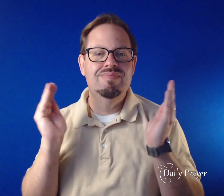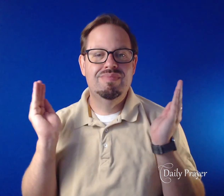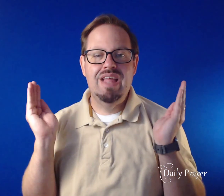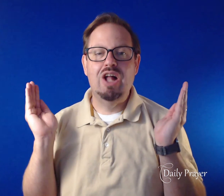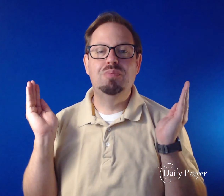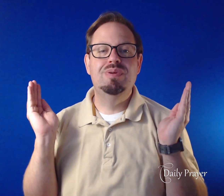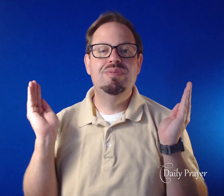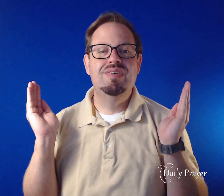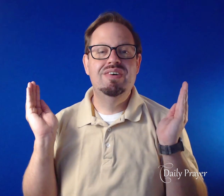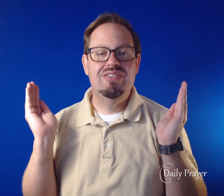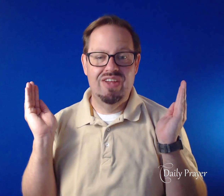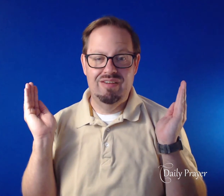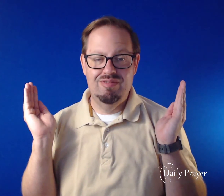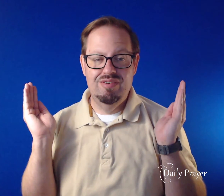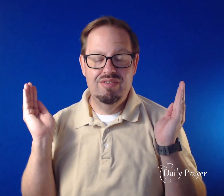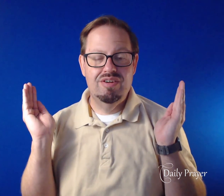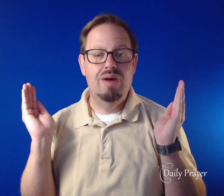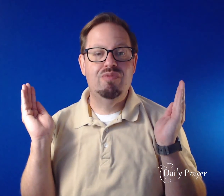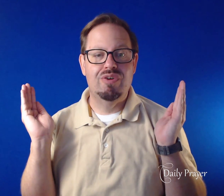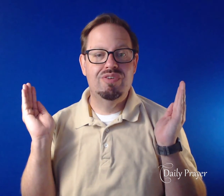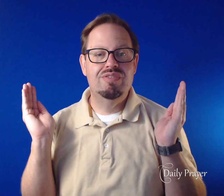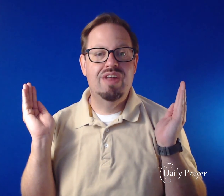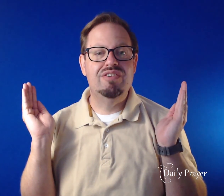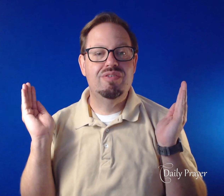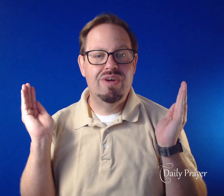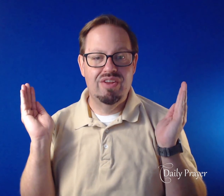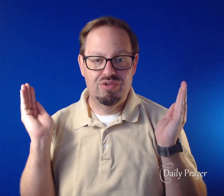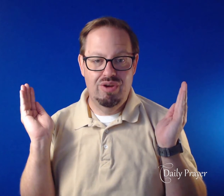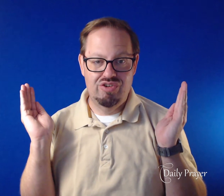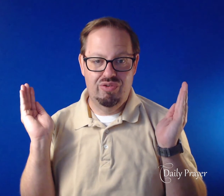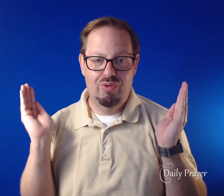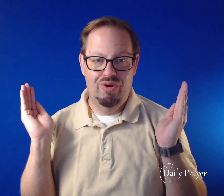Help, save, comfort, and defend us, gracious Lord.